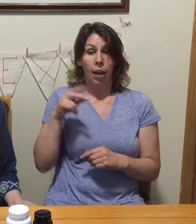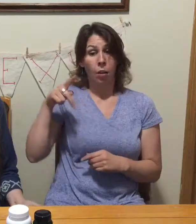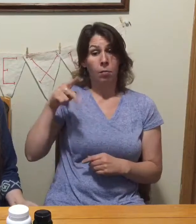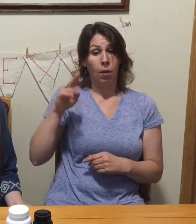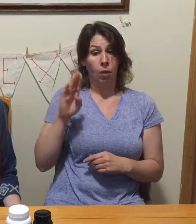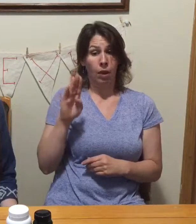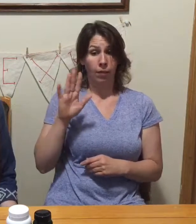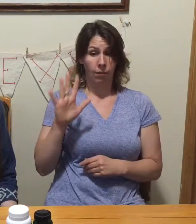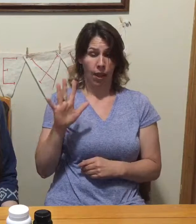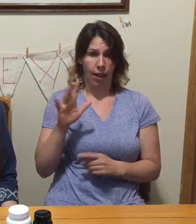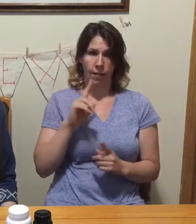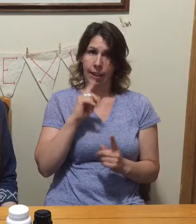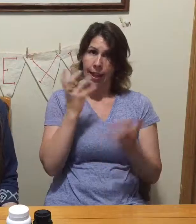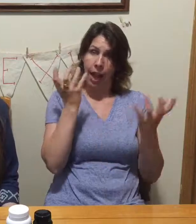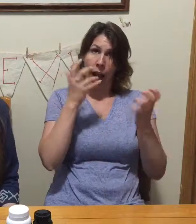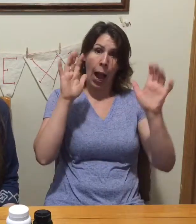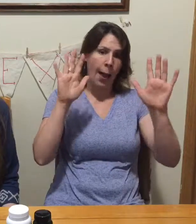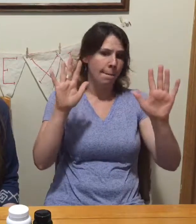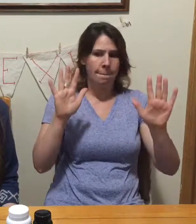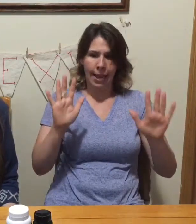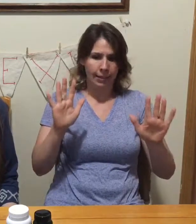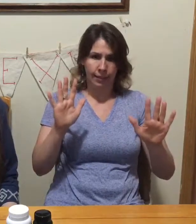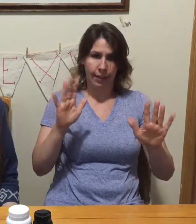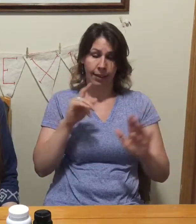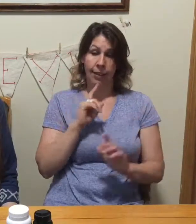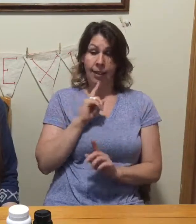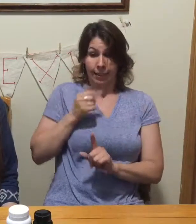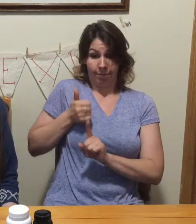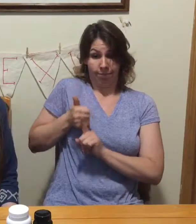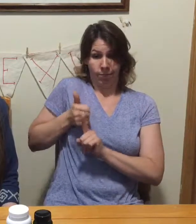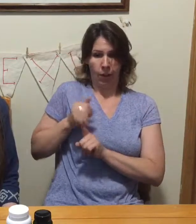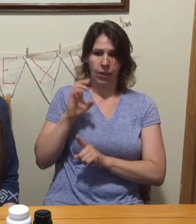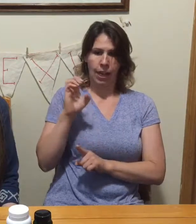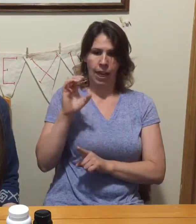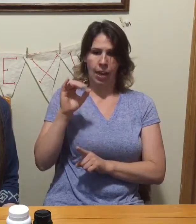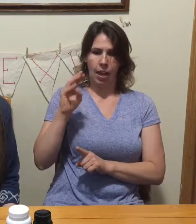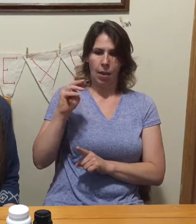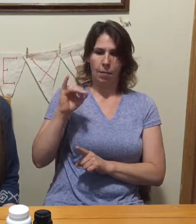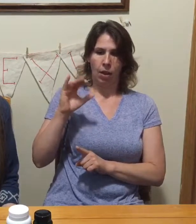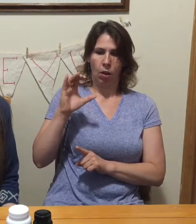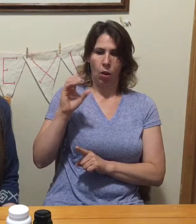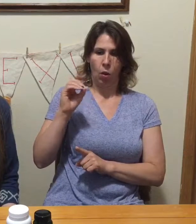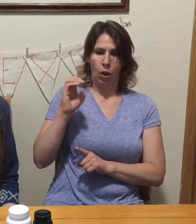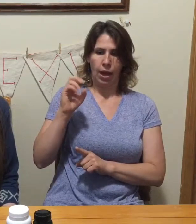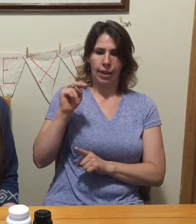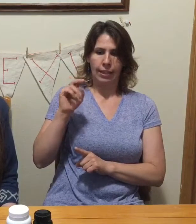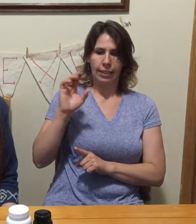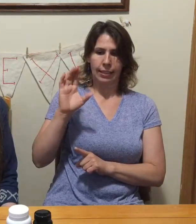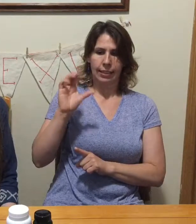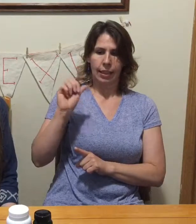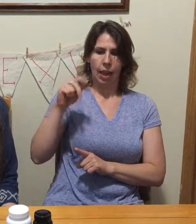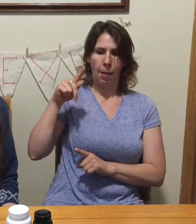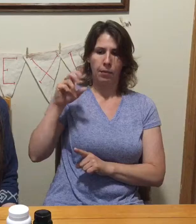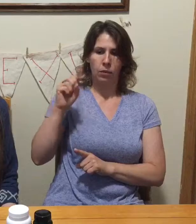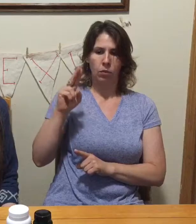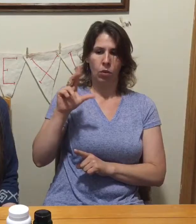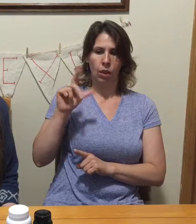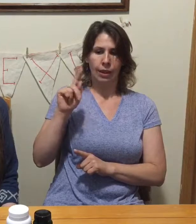ProBio 5 is amazing. It is micro-encapsulated, so the good bacteria bacteria,